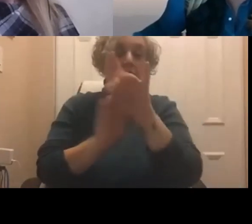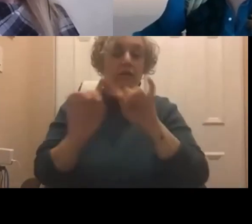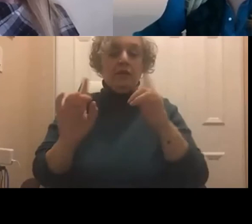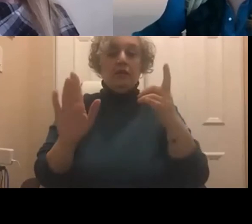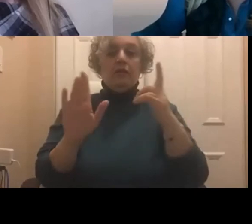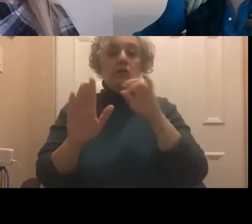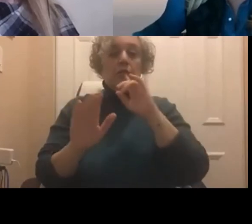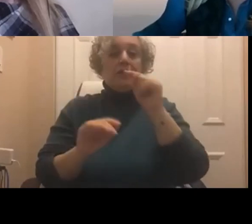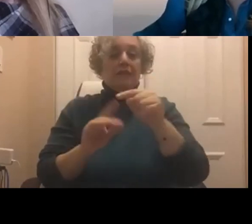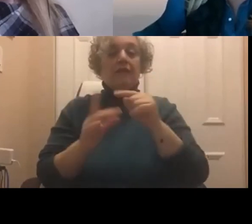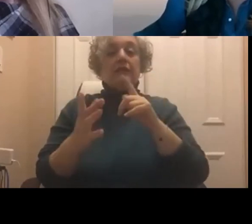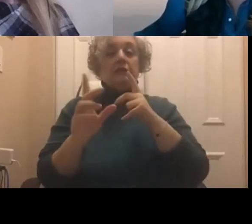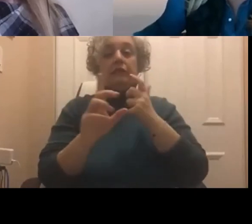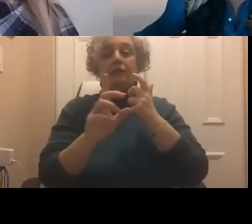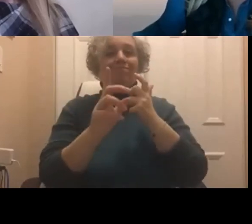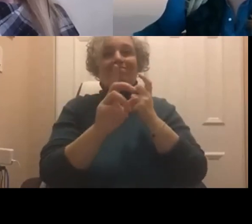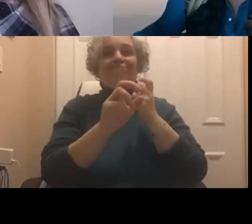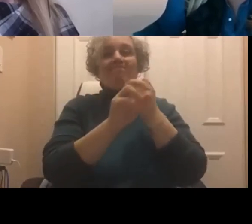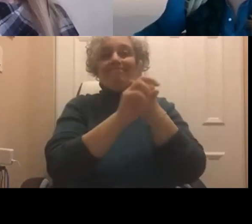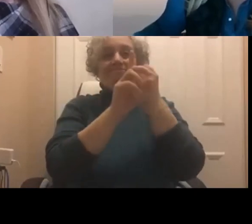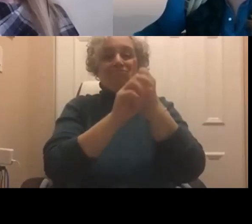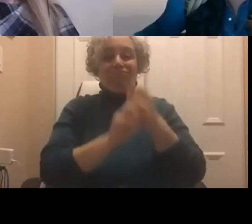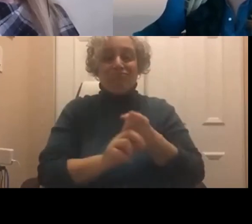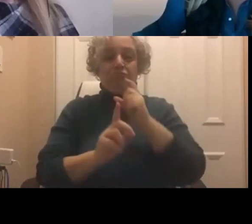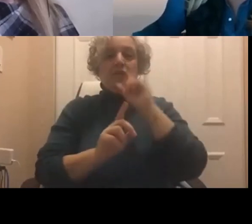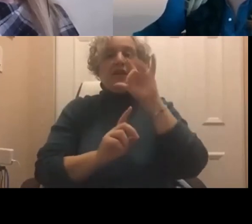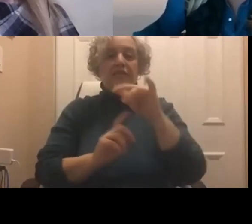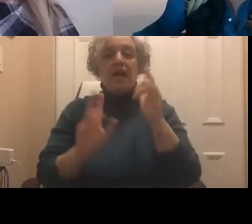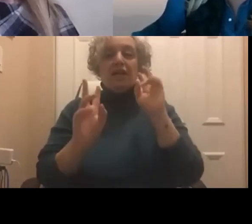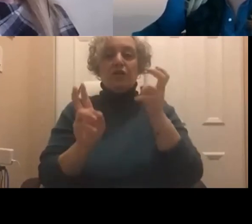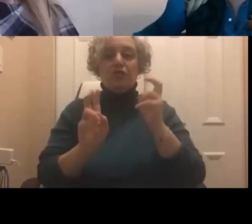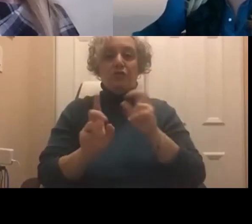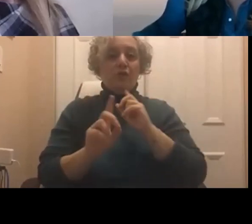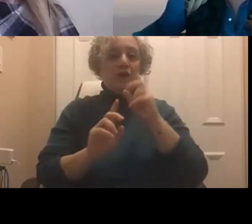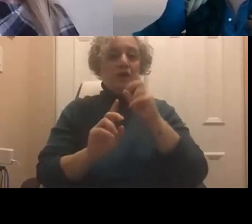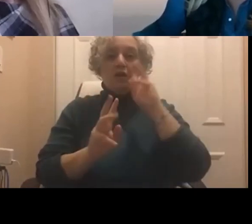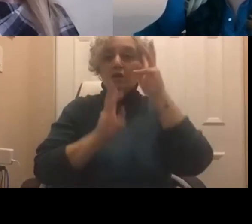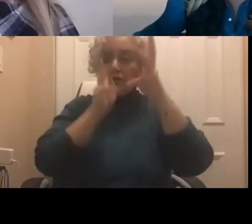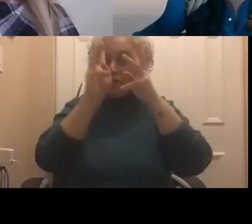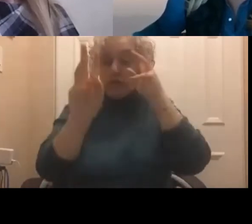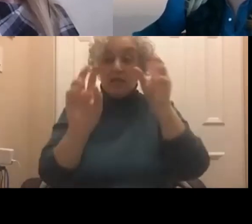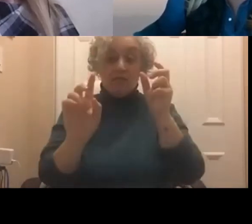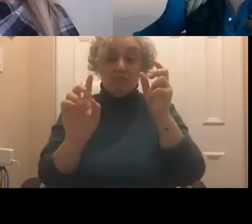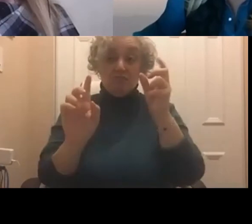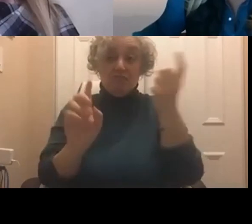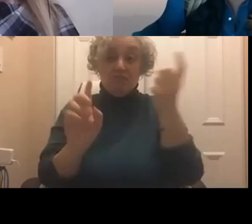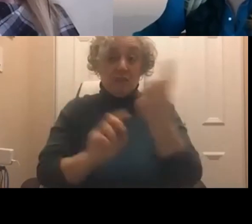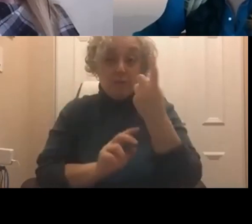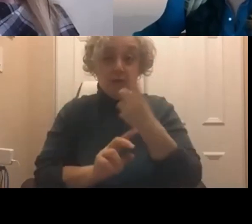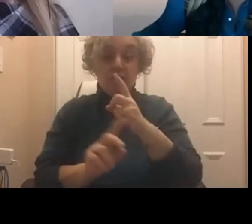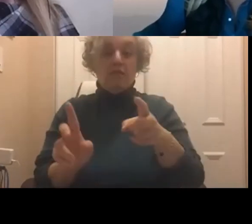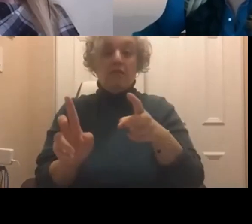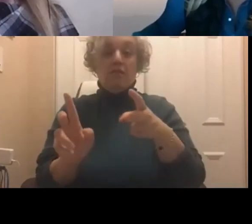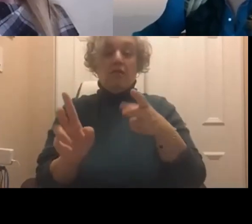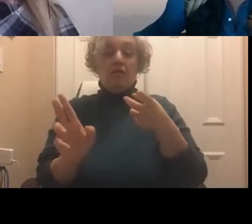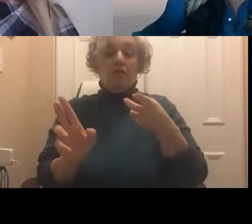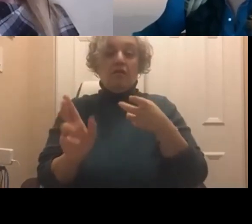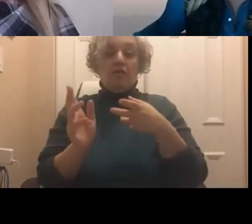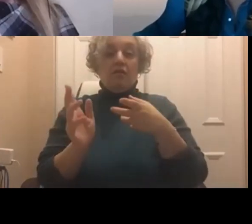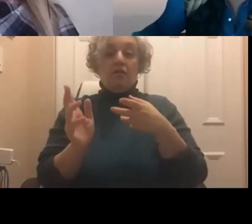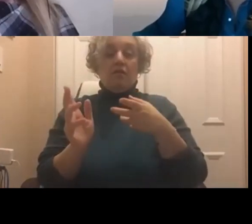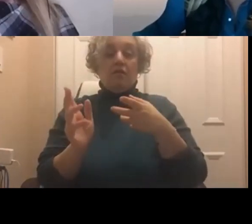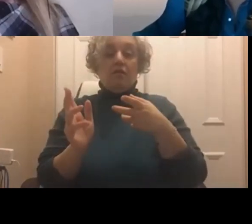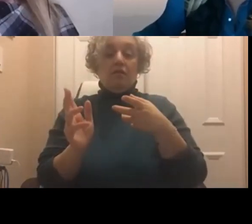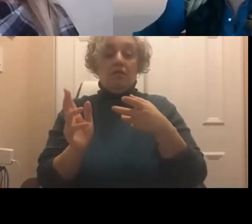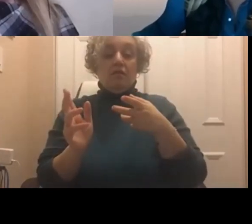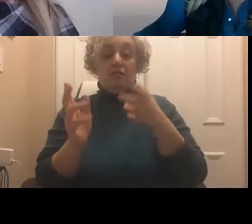is hard. Right? So we can create something a week. Right? Getting